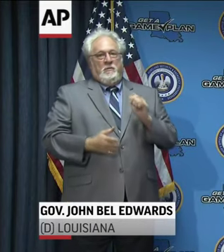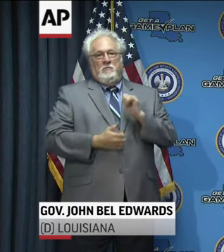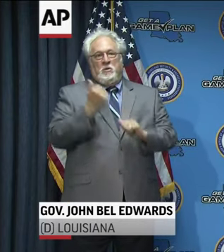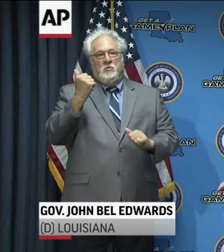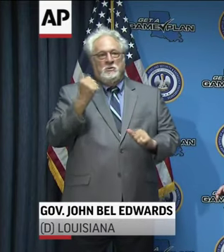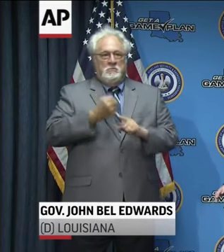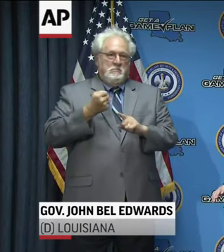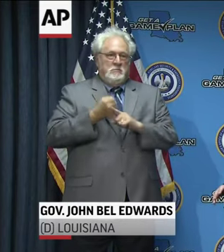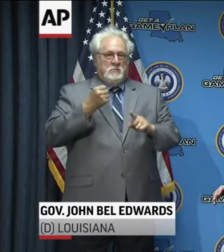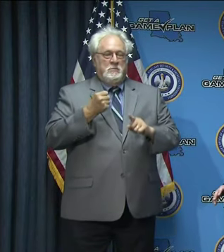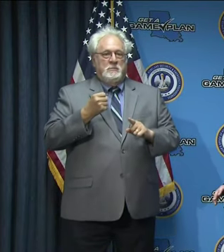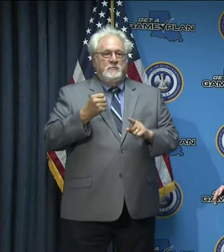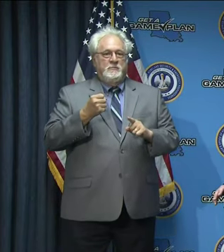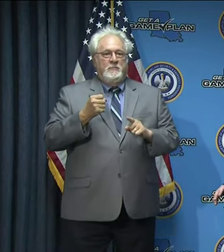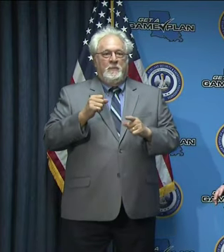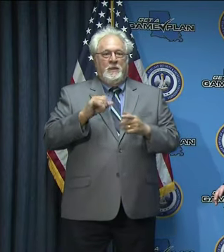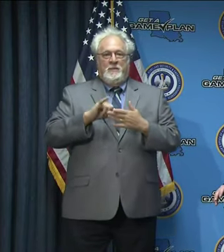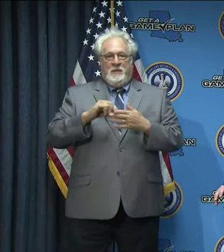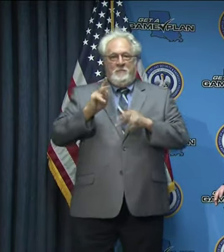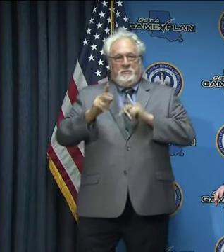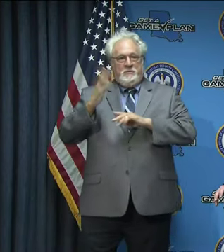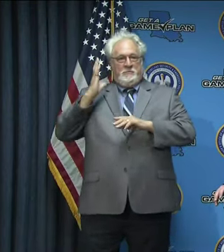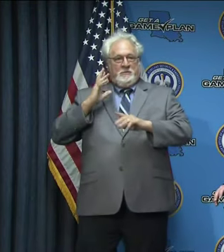impacts that had been forecasted.